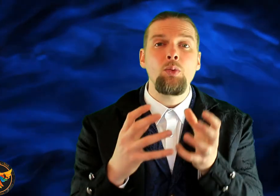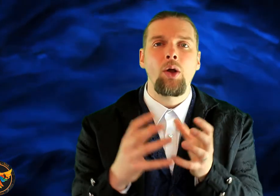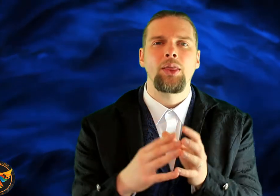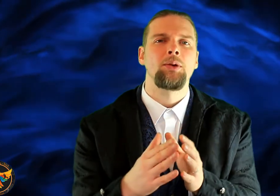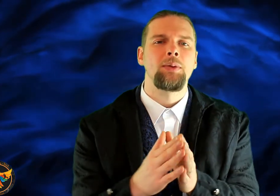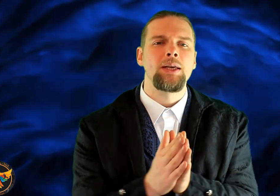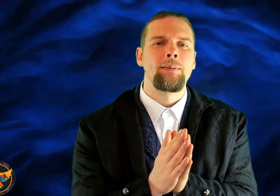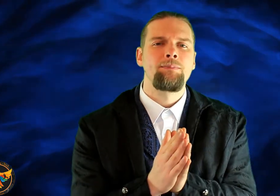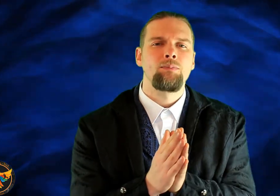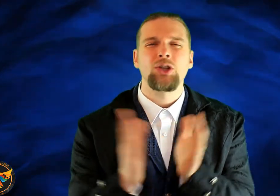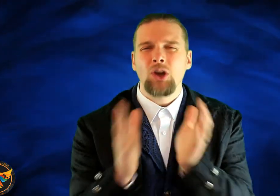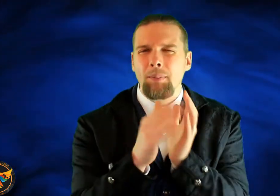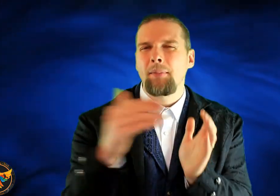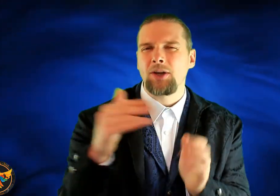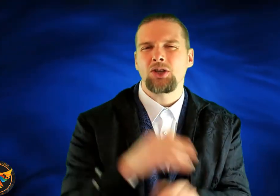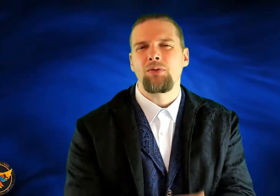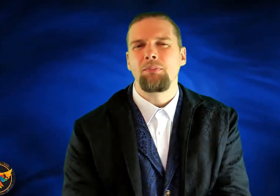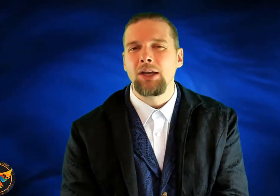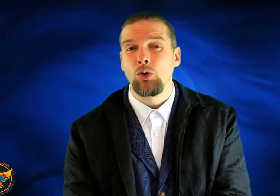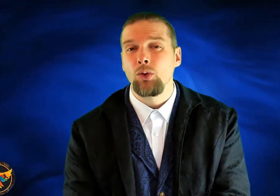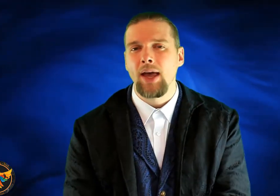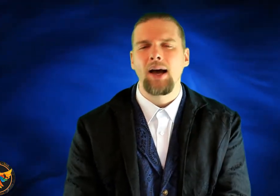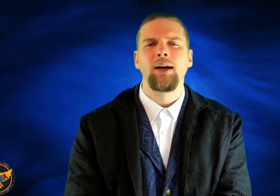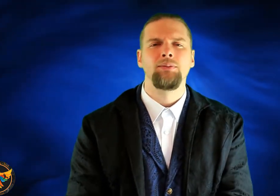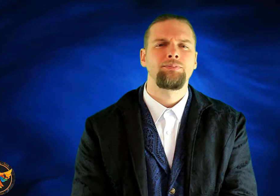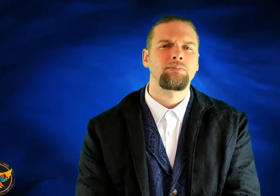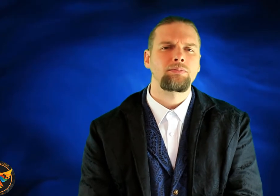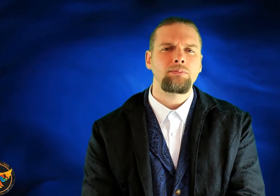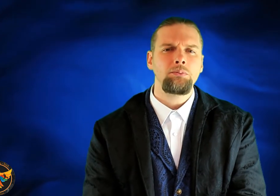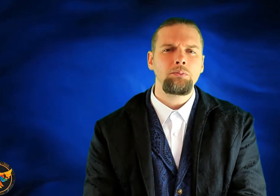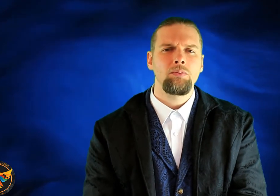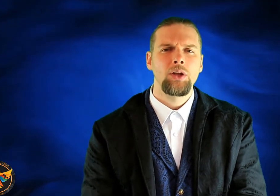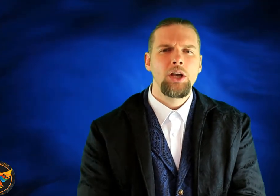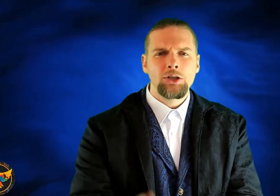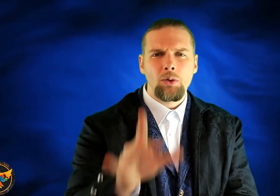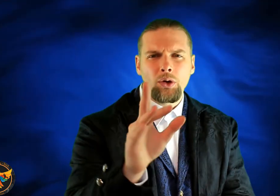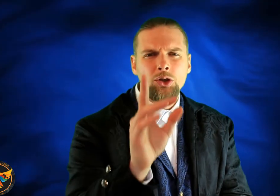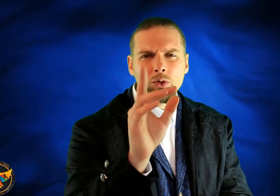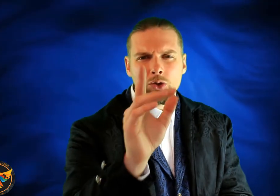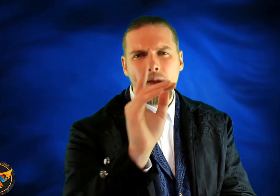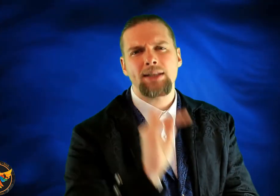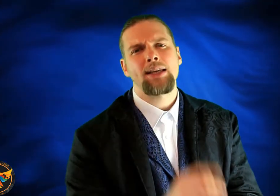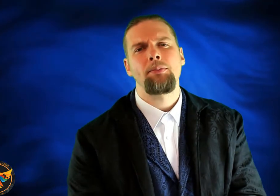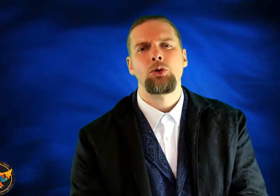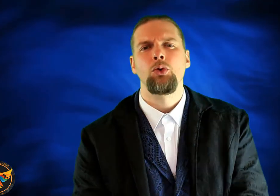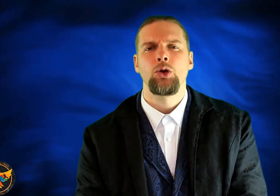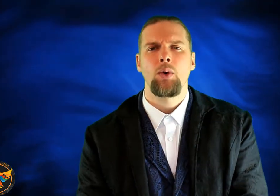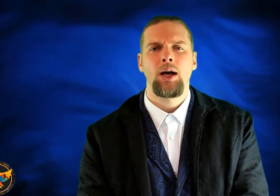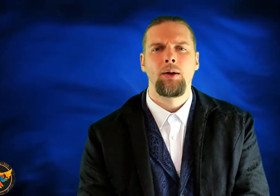want them to be. We stop them actually from being who they are. So I want you to accept who you are.